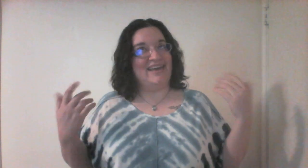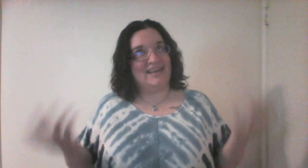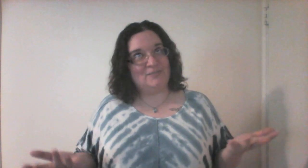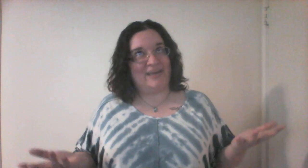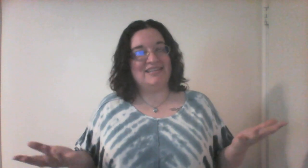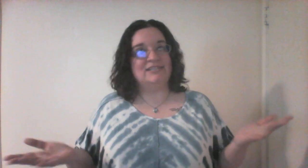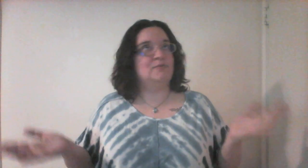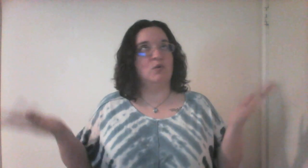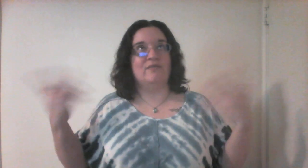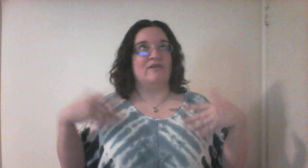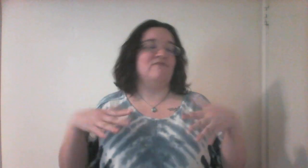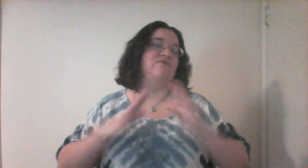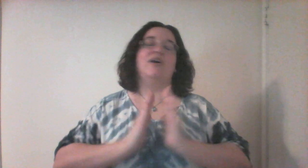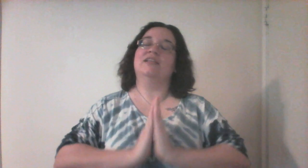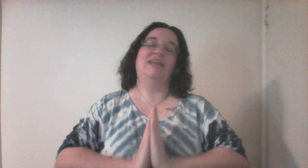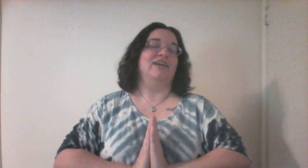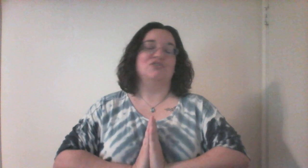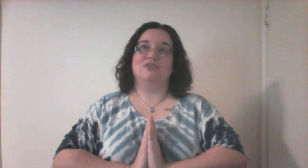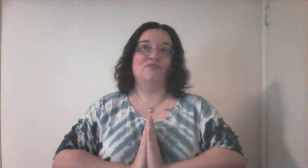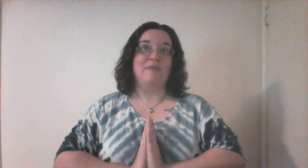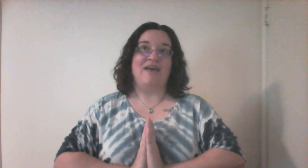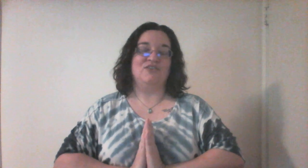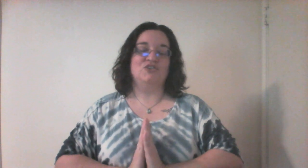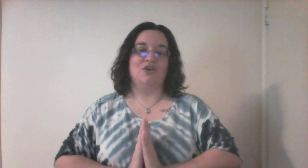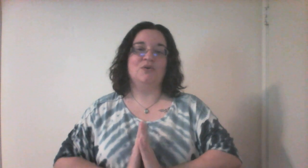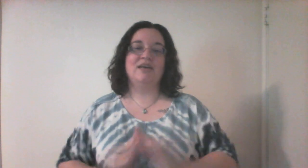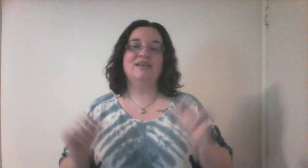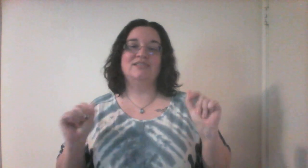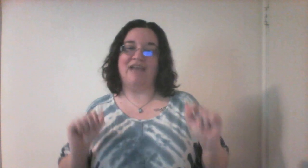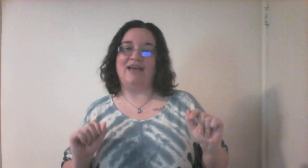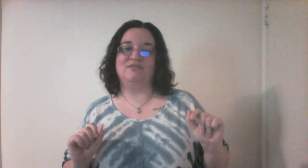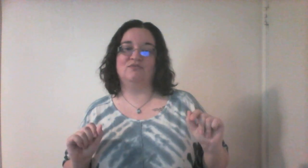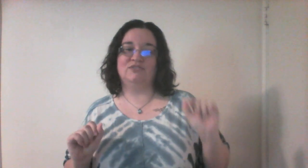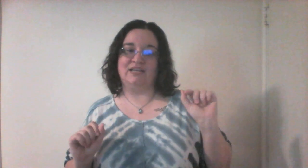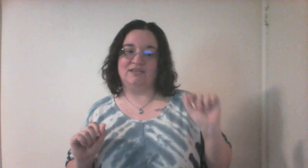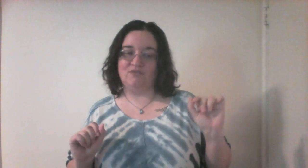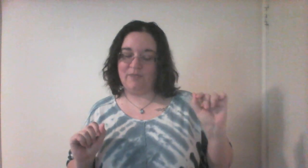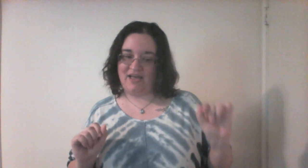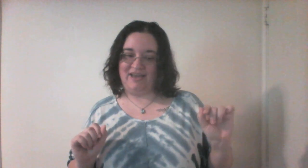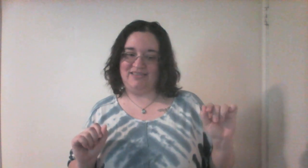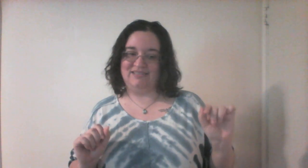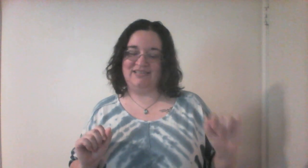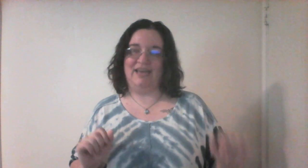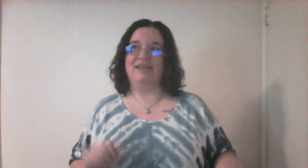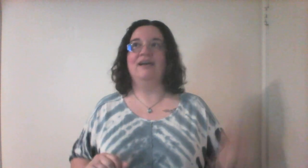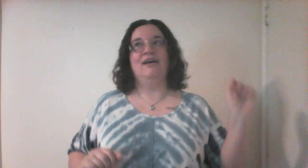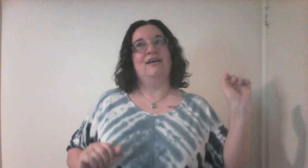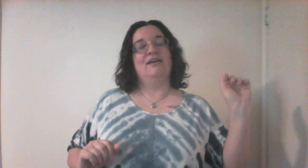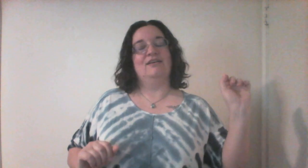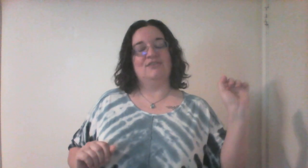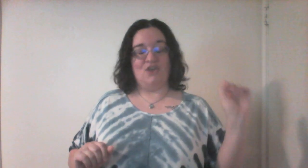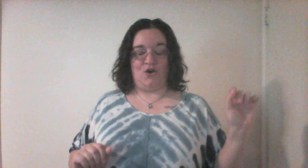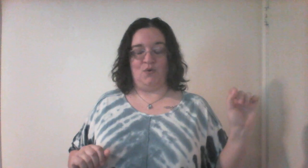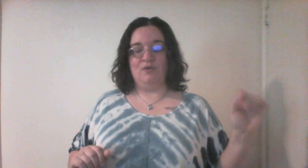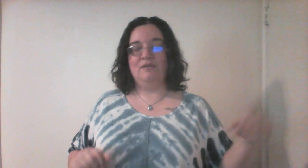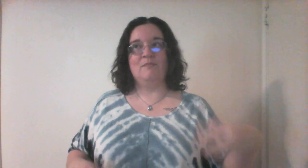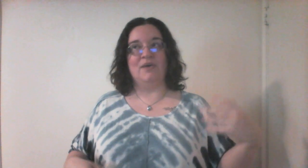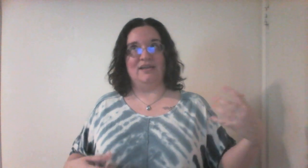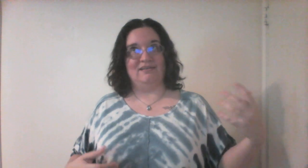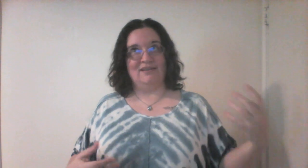Expecting some sort of a fallen angel from heaven joke, Satin sent a reply that said, No, but it